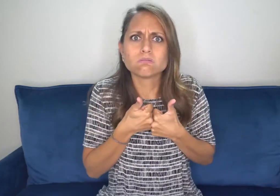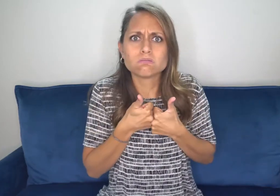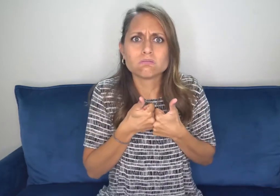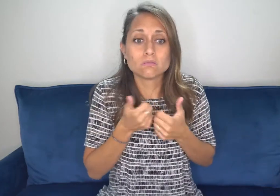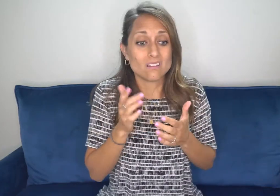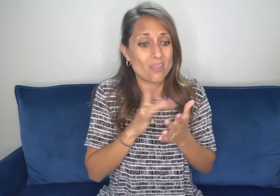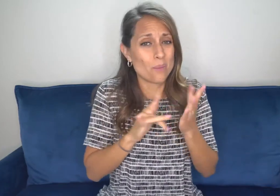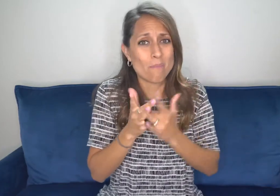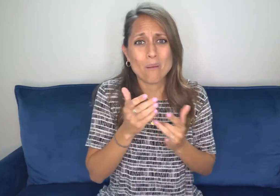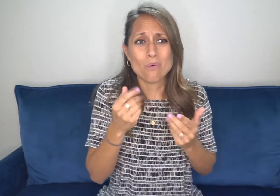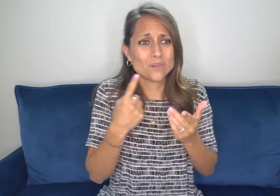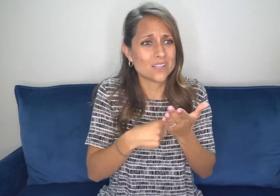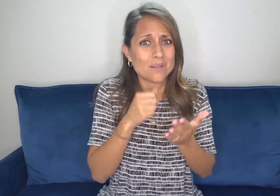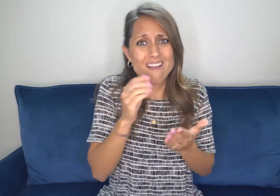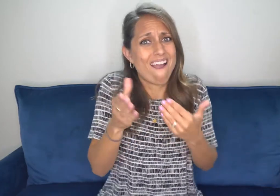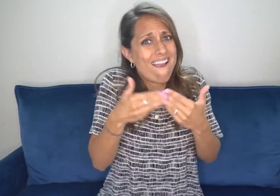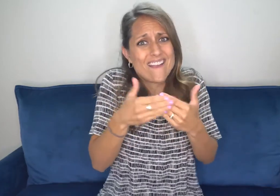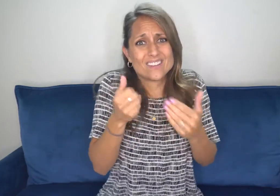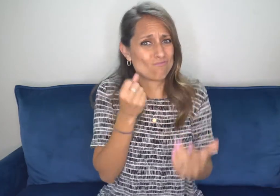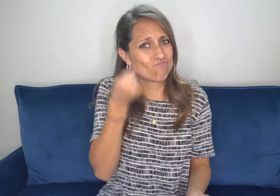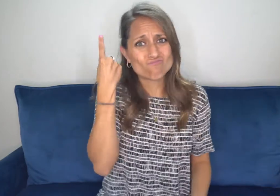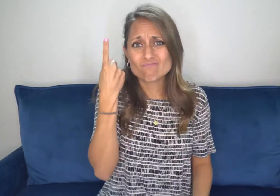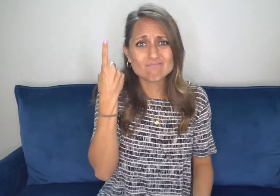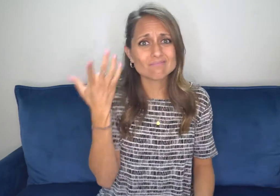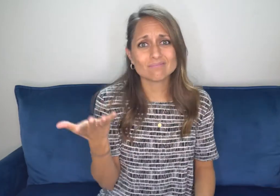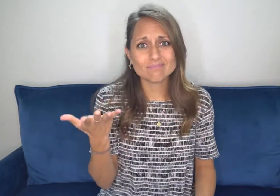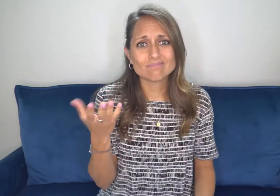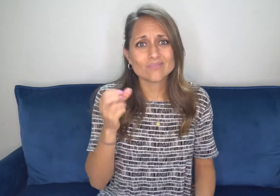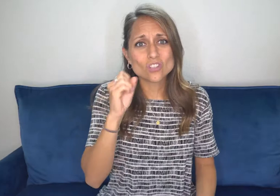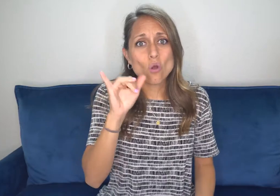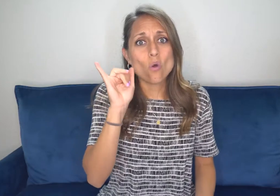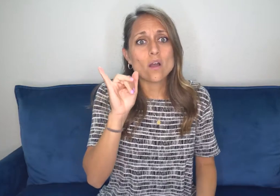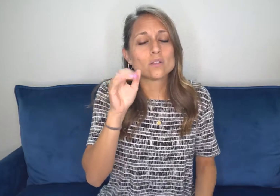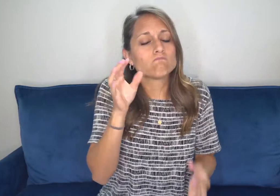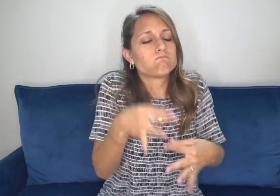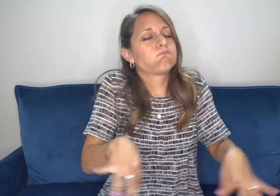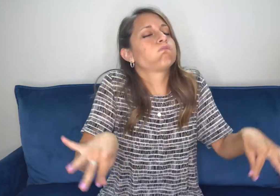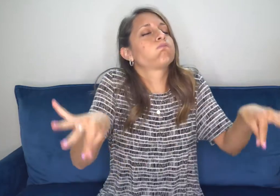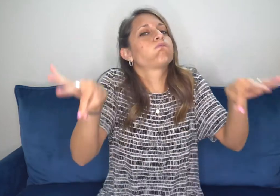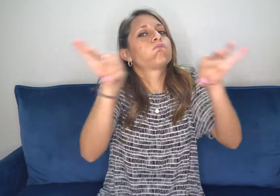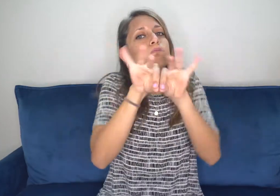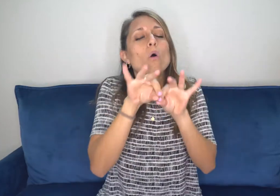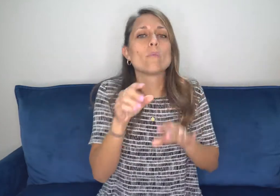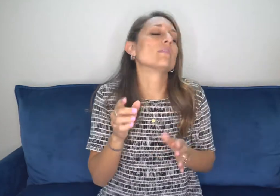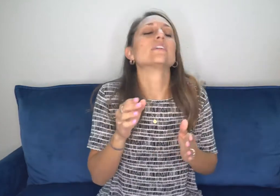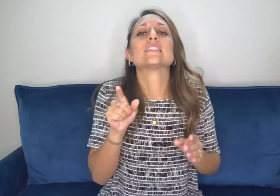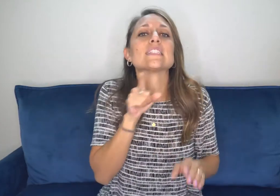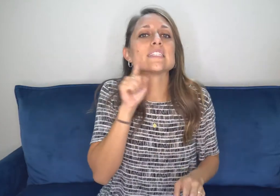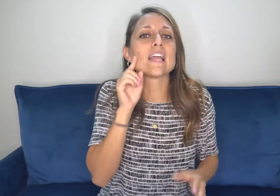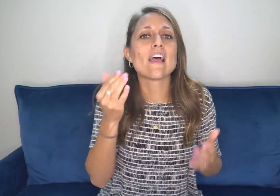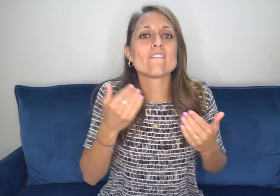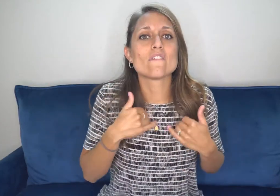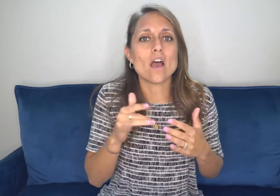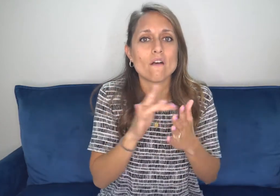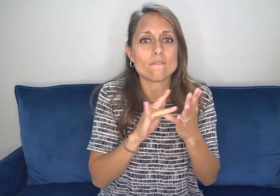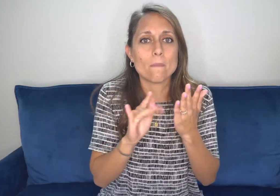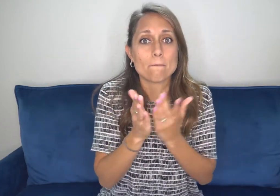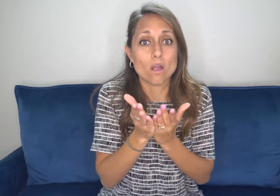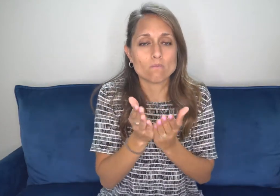second or third language would be exceptionally challenging because the Bible is not easy to comprehend in the first place. It's important